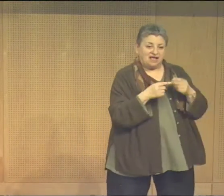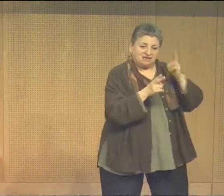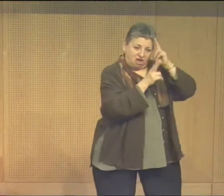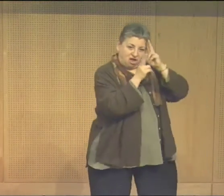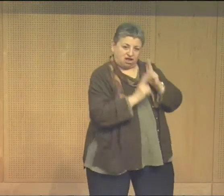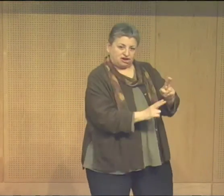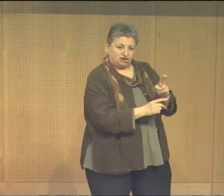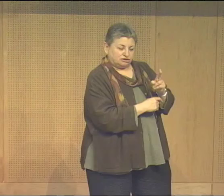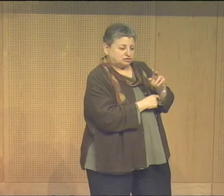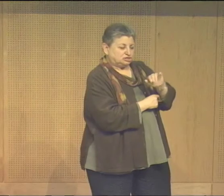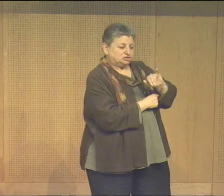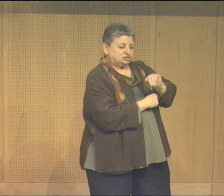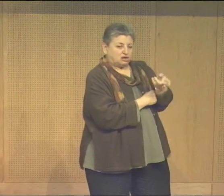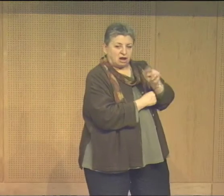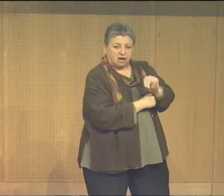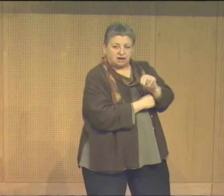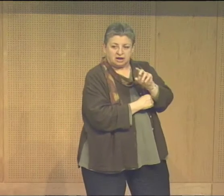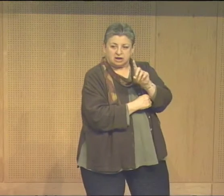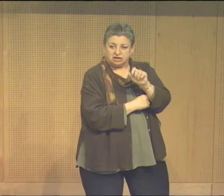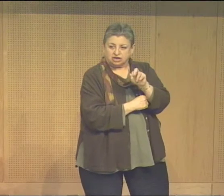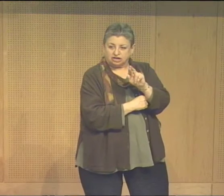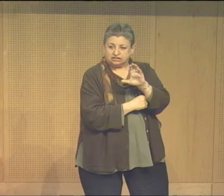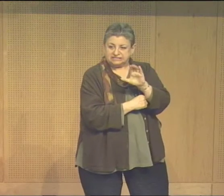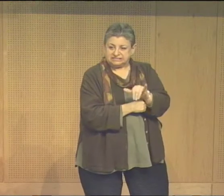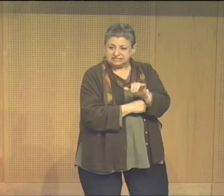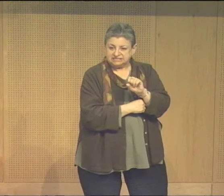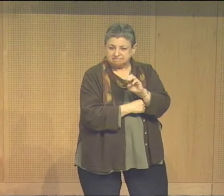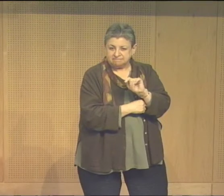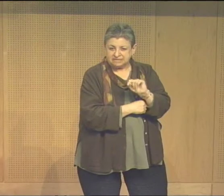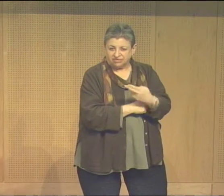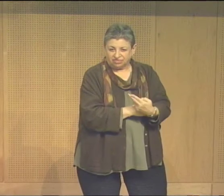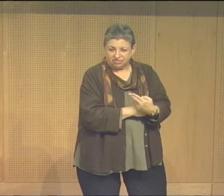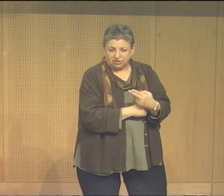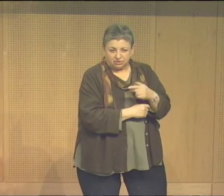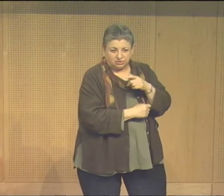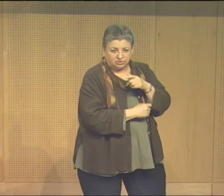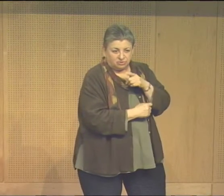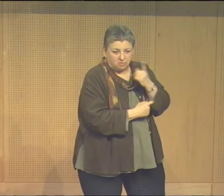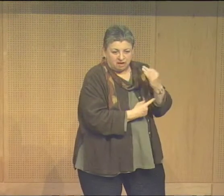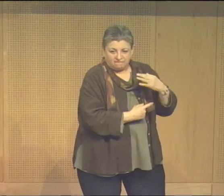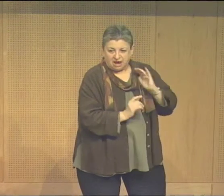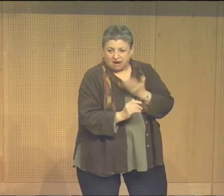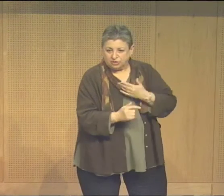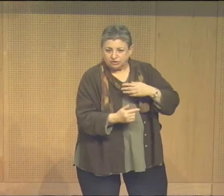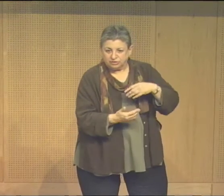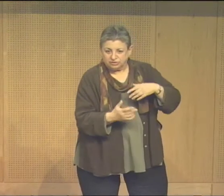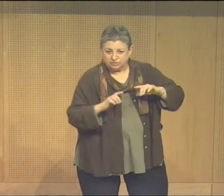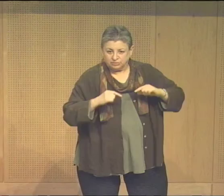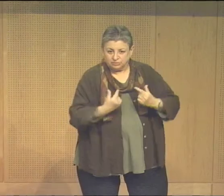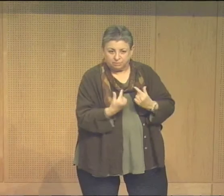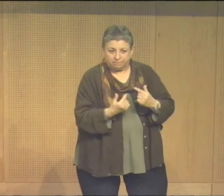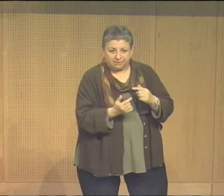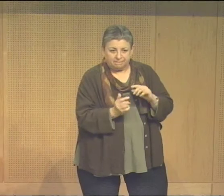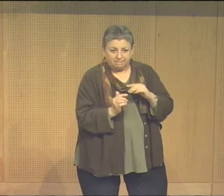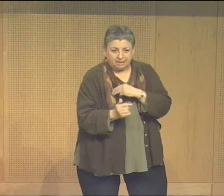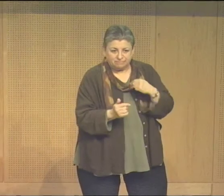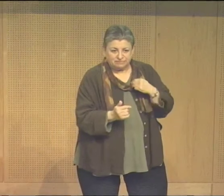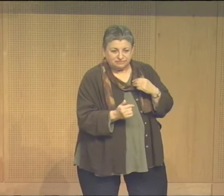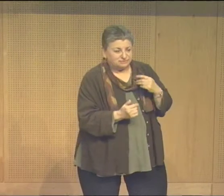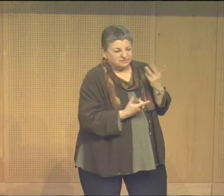accepted by the general public but I also want to say that this is in honor of John Darcy Smith he was a member of the